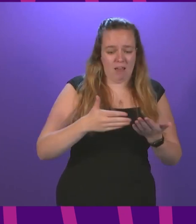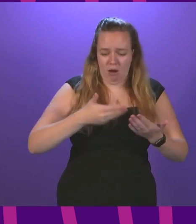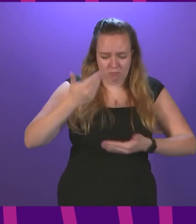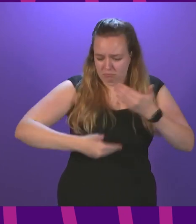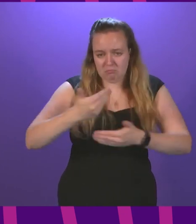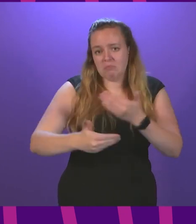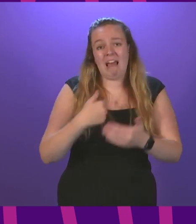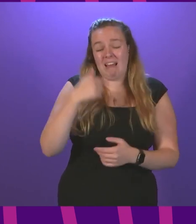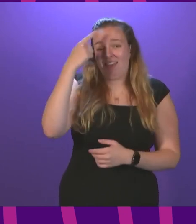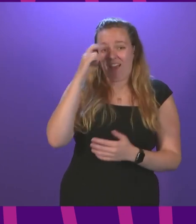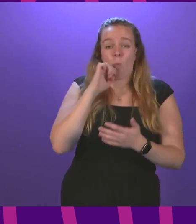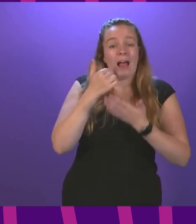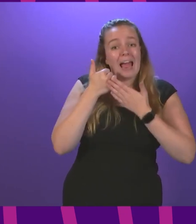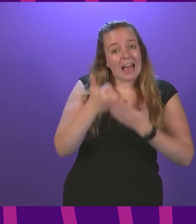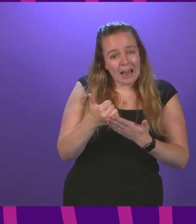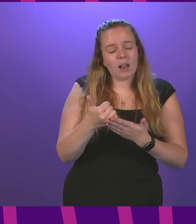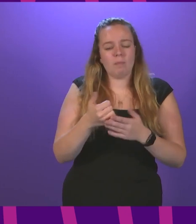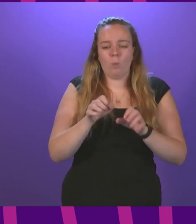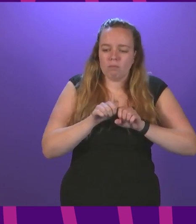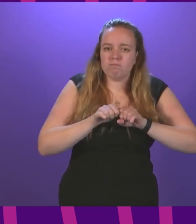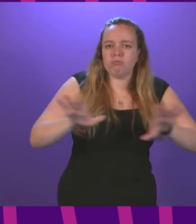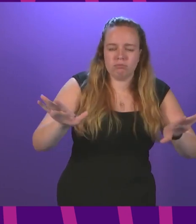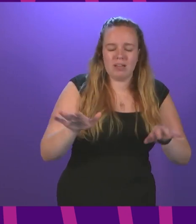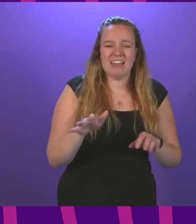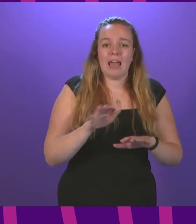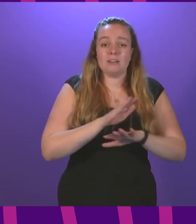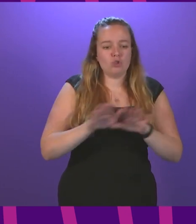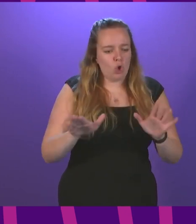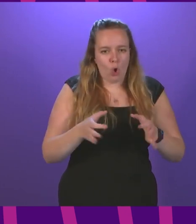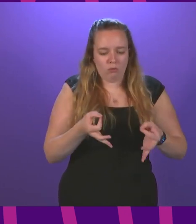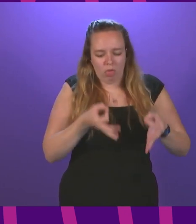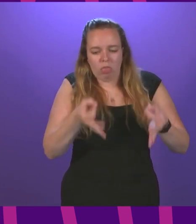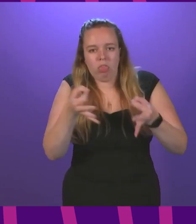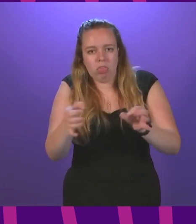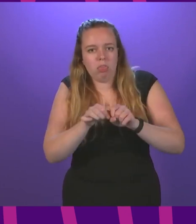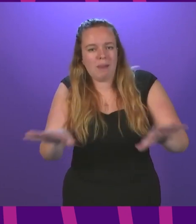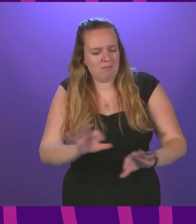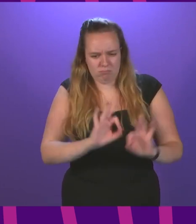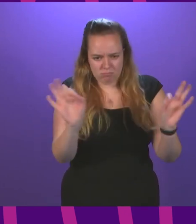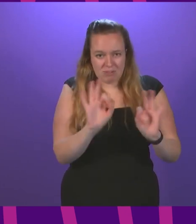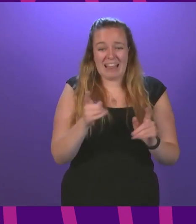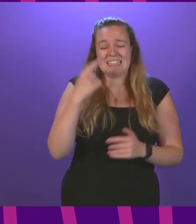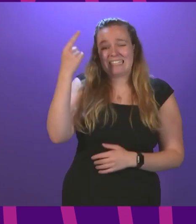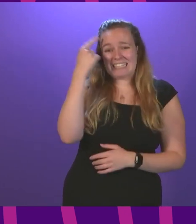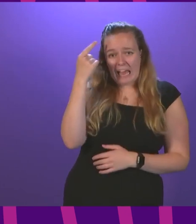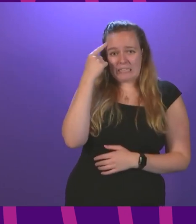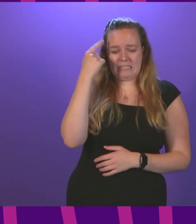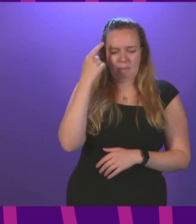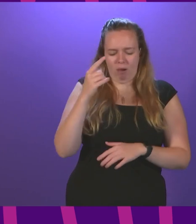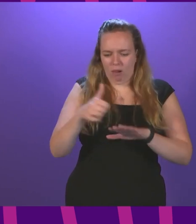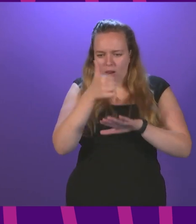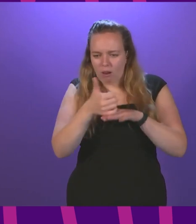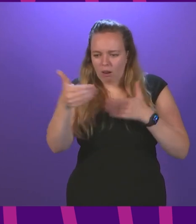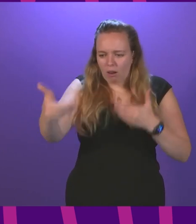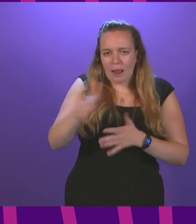and I think it will help with the implementation it's not a delay to implementation it's a sensible measure to